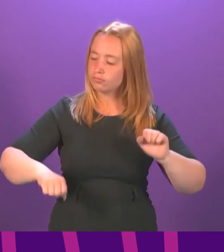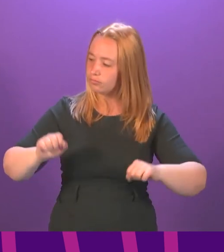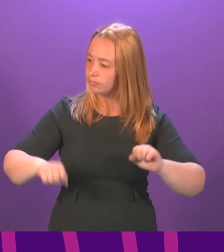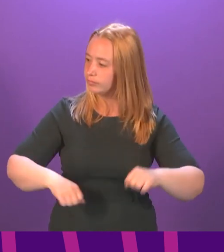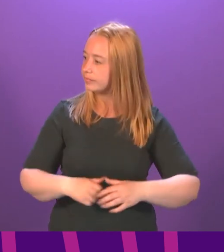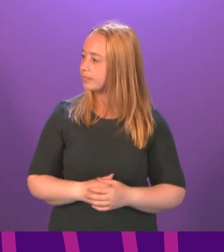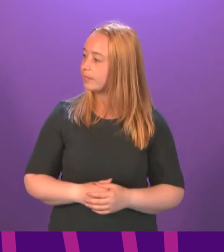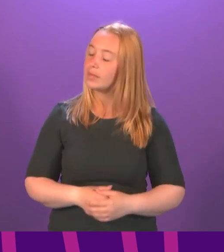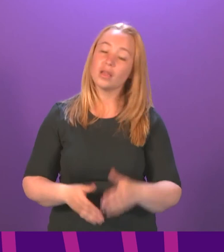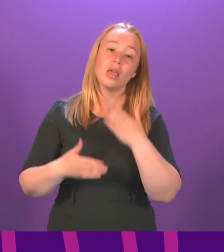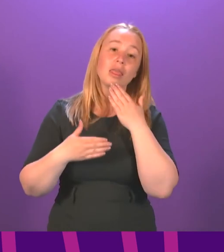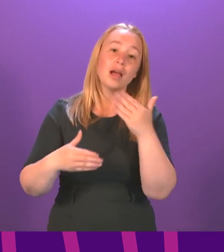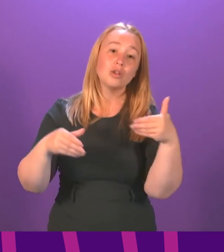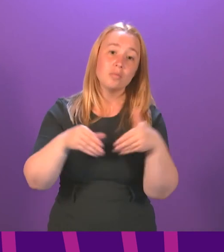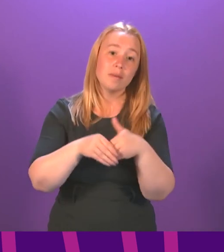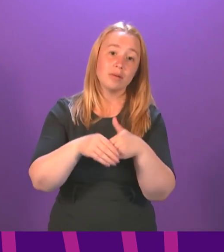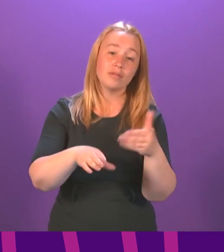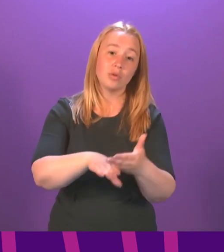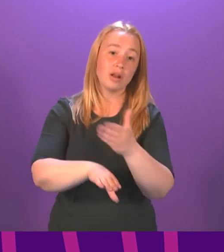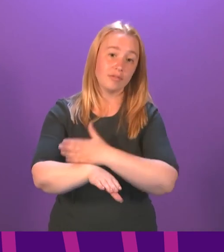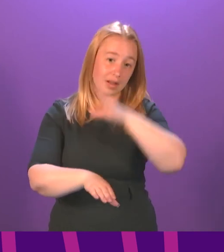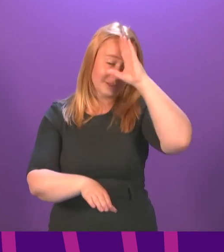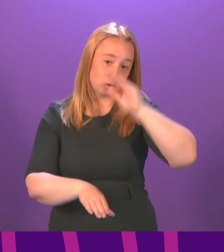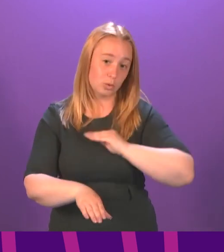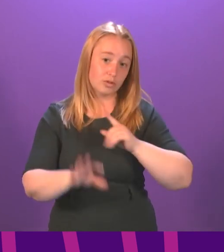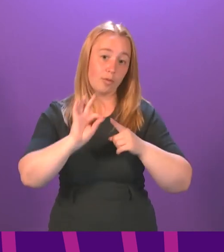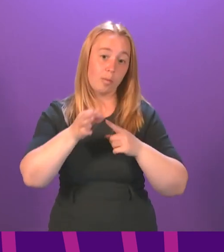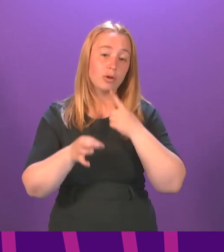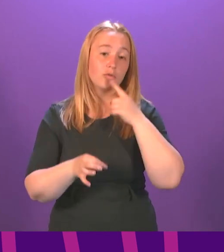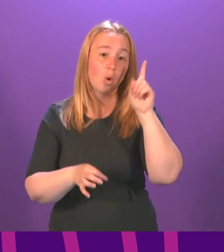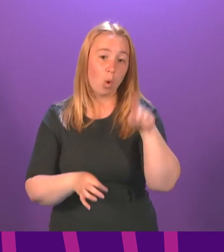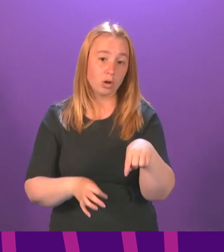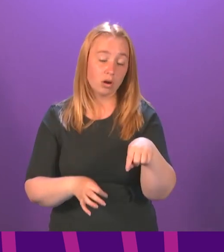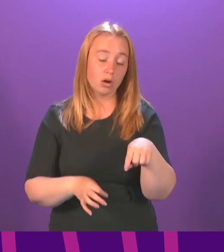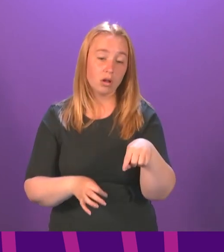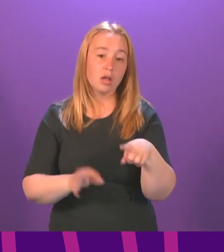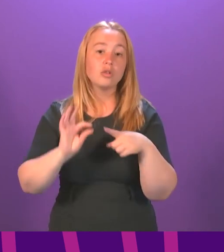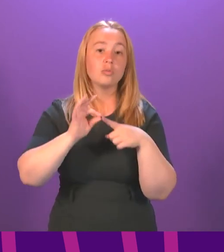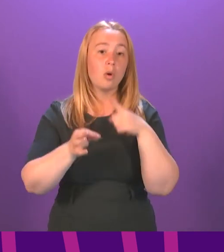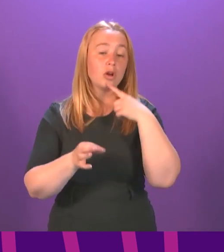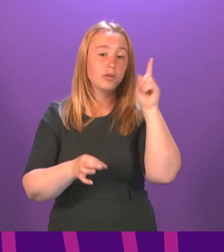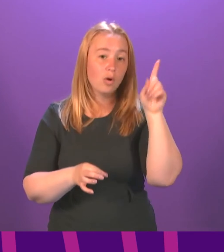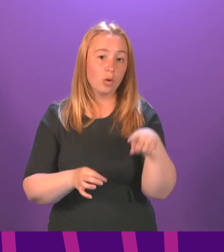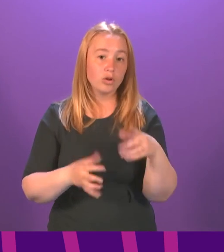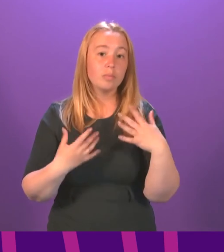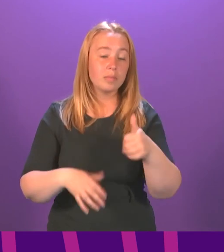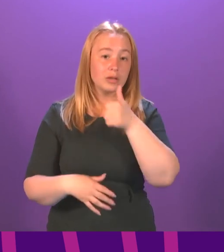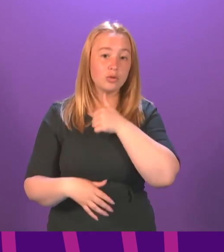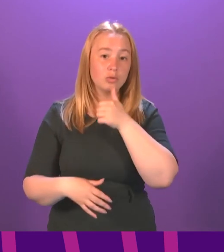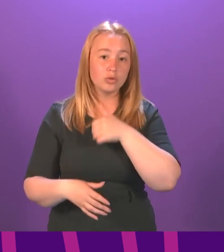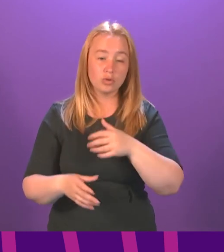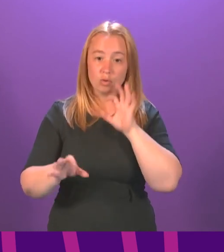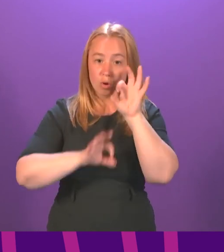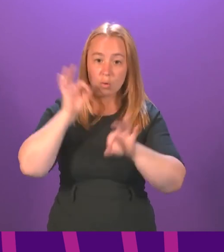I thank the member for advance notice of this point of order. While the point of order mechanism has been used to raise